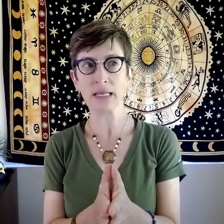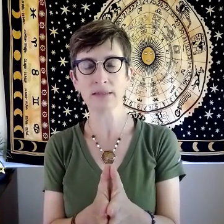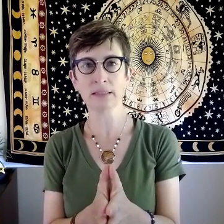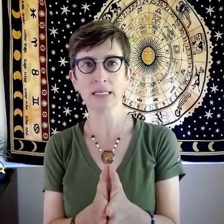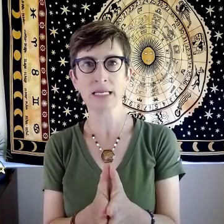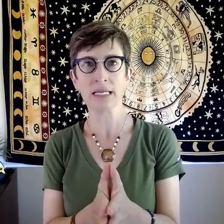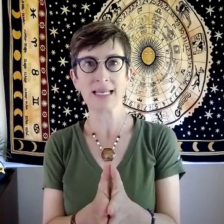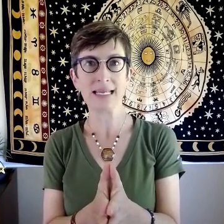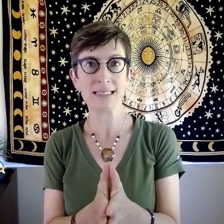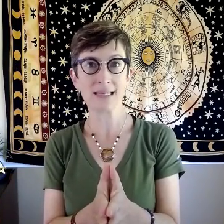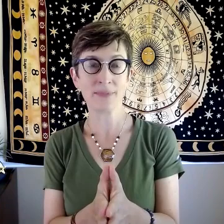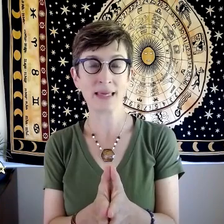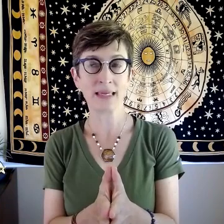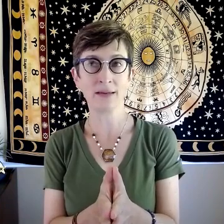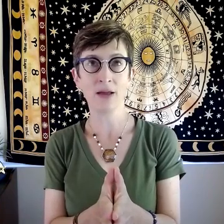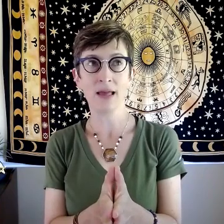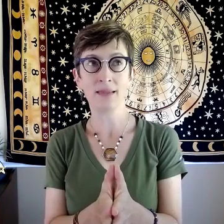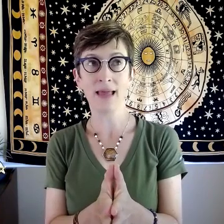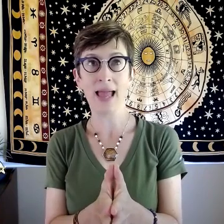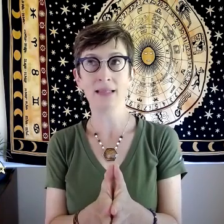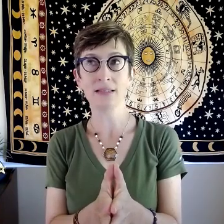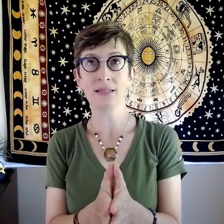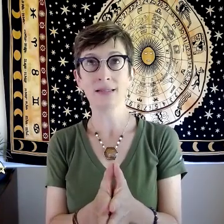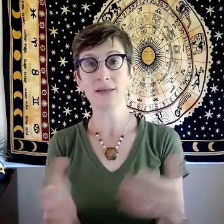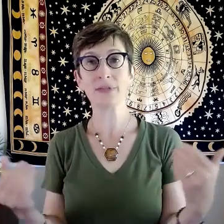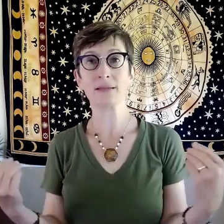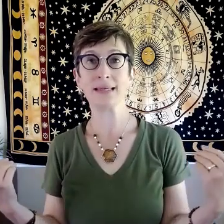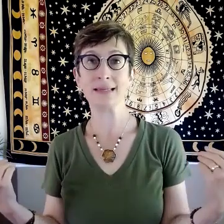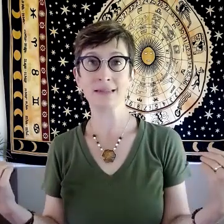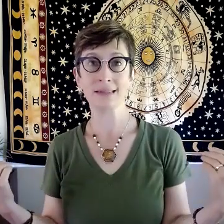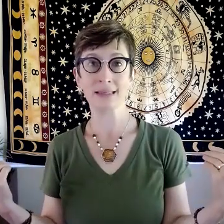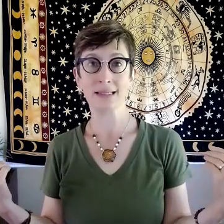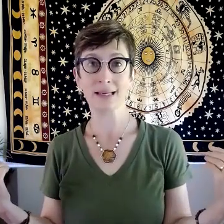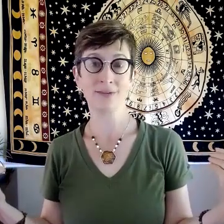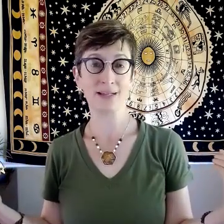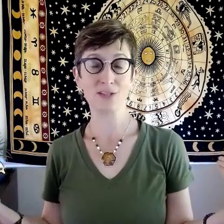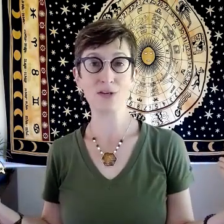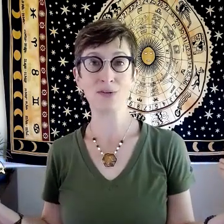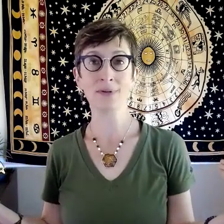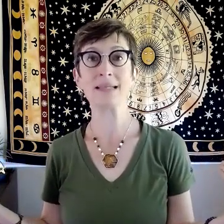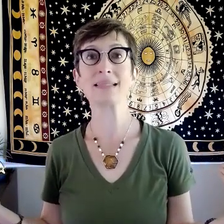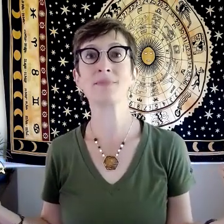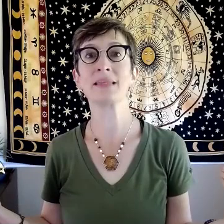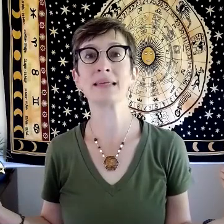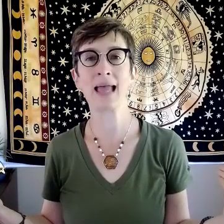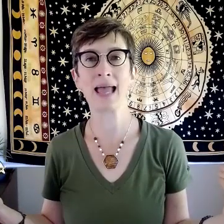is something that definitely affect you it's something that